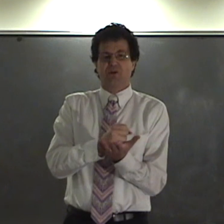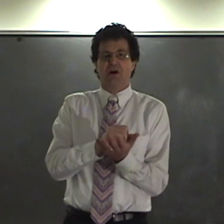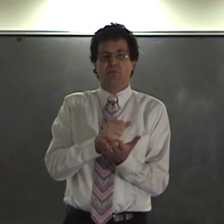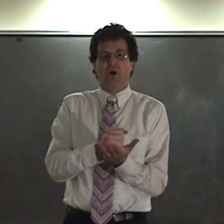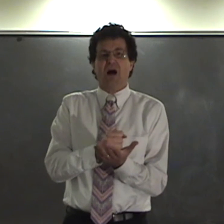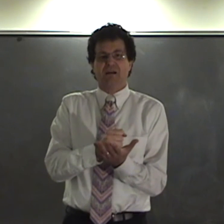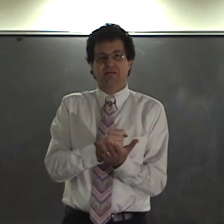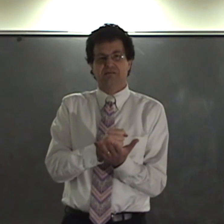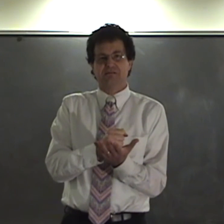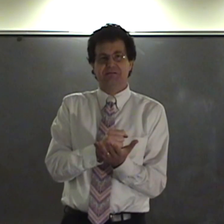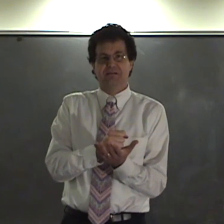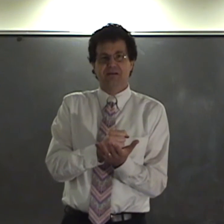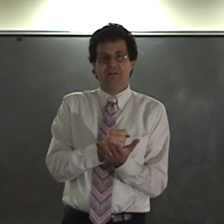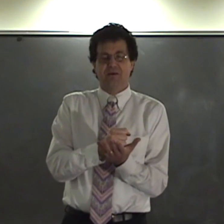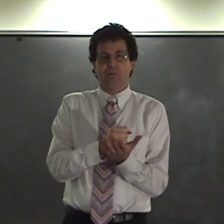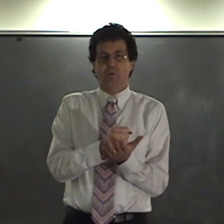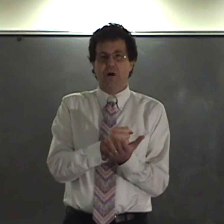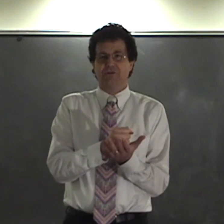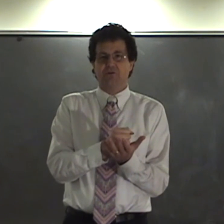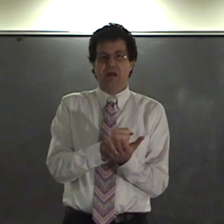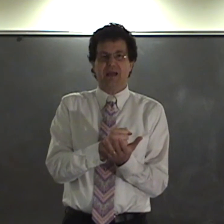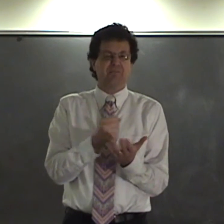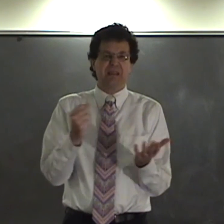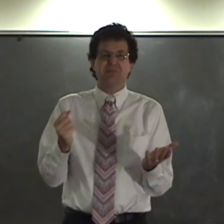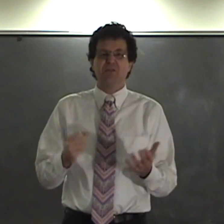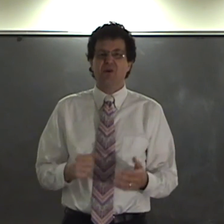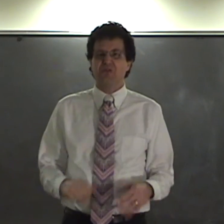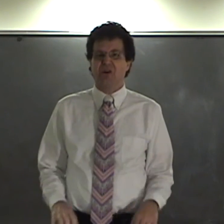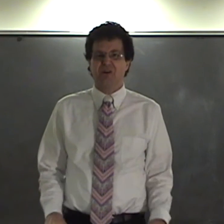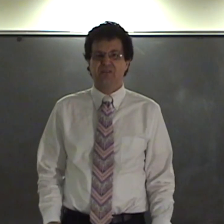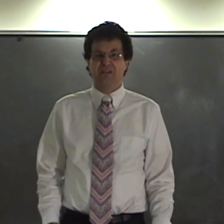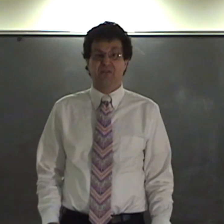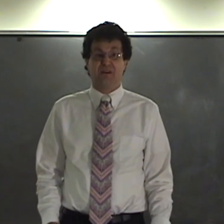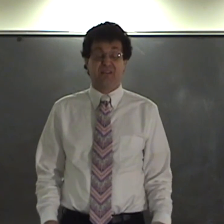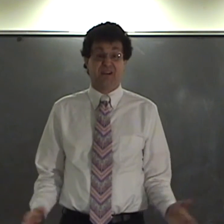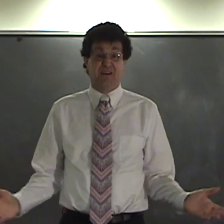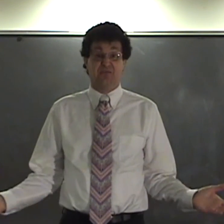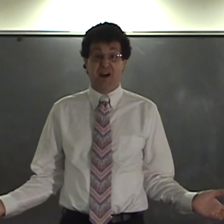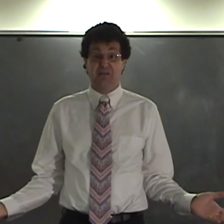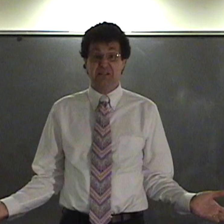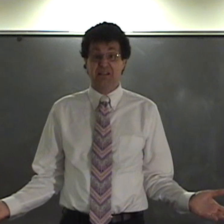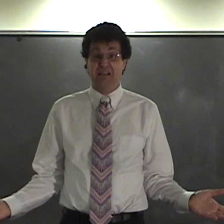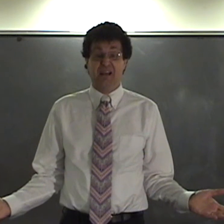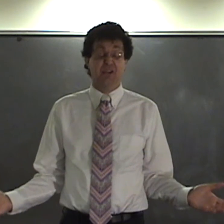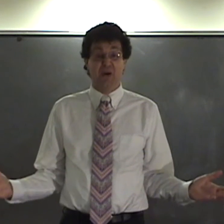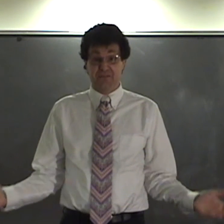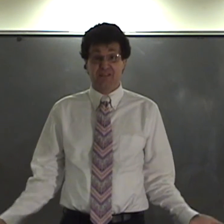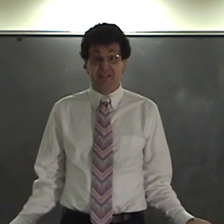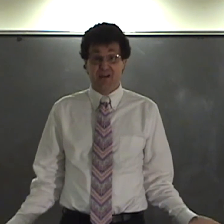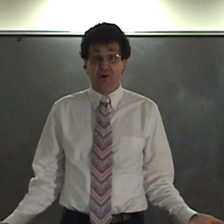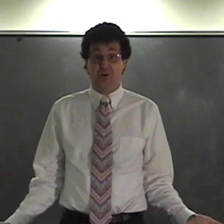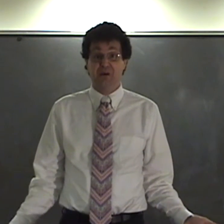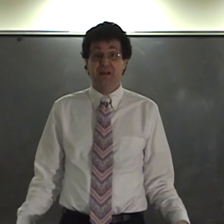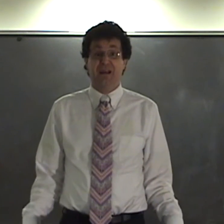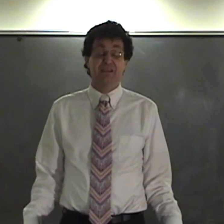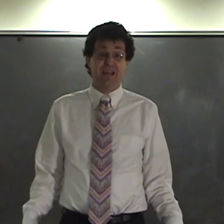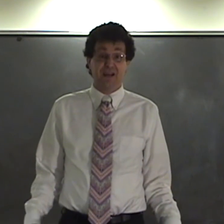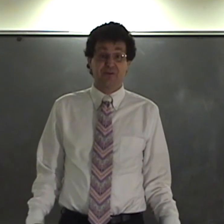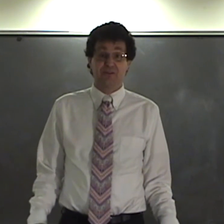strong rock that won't wash away. And even though there's hard things going on, like a virus, and you have to stay home, and you can't go to